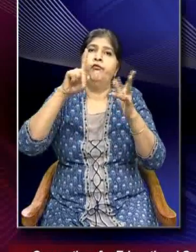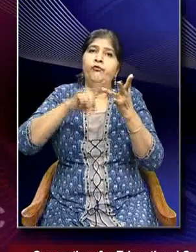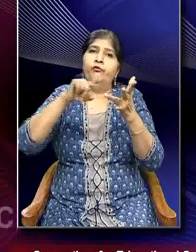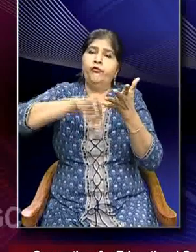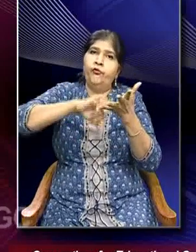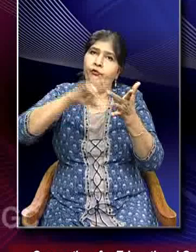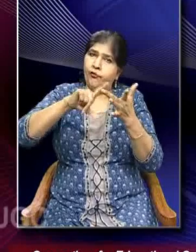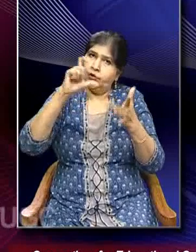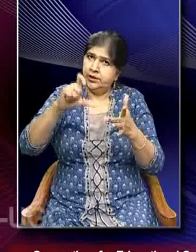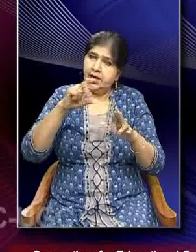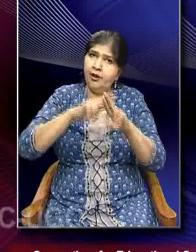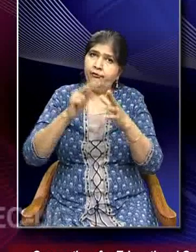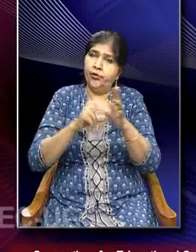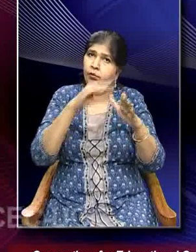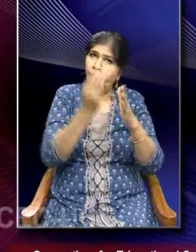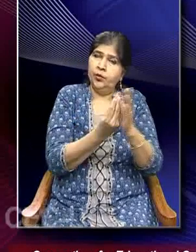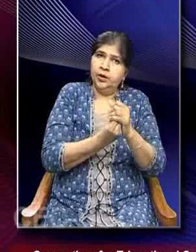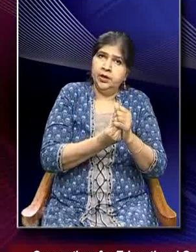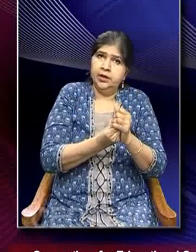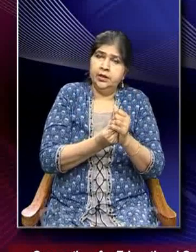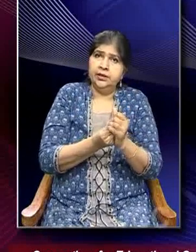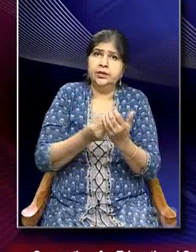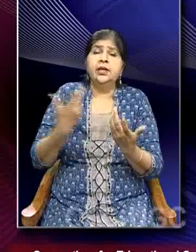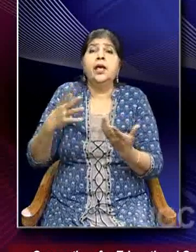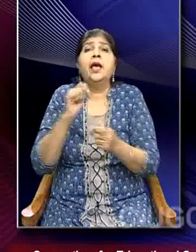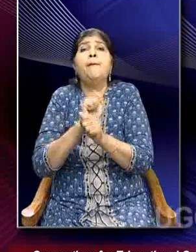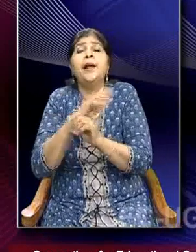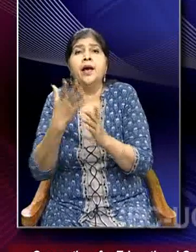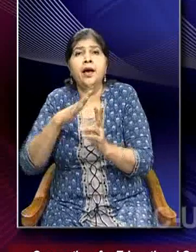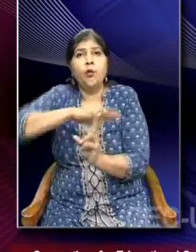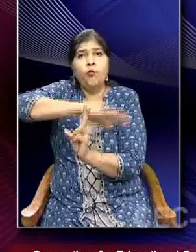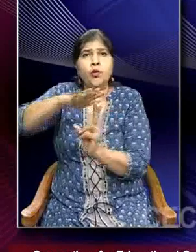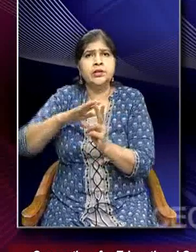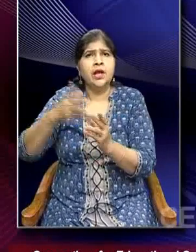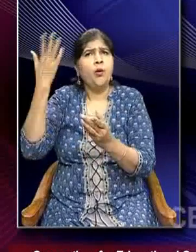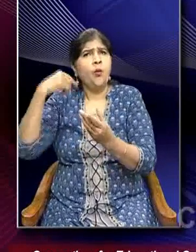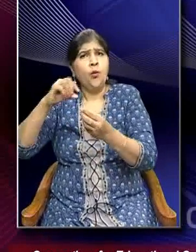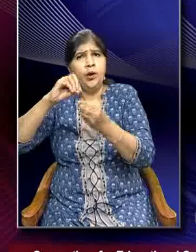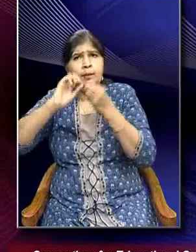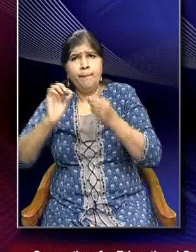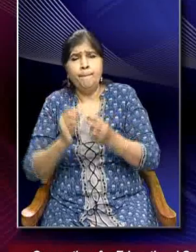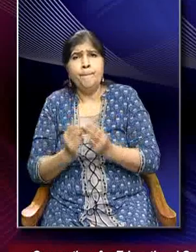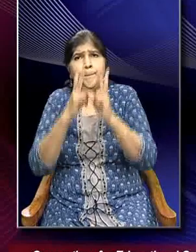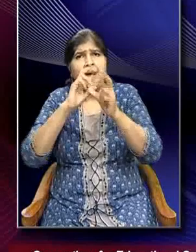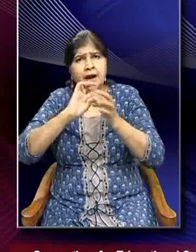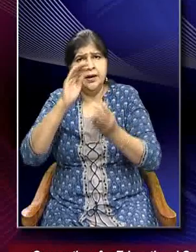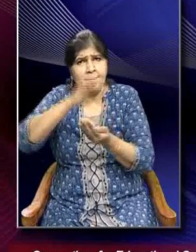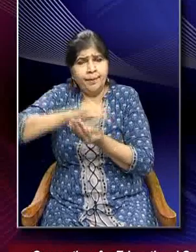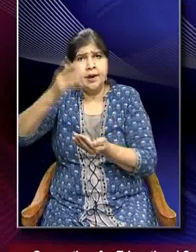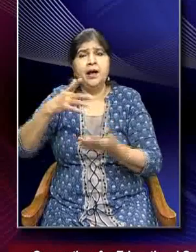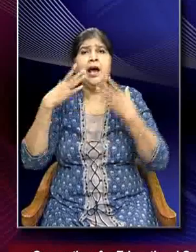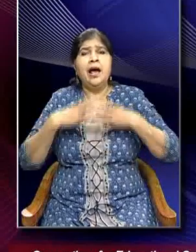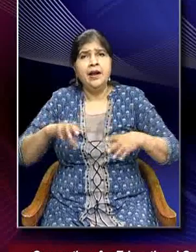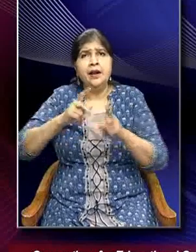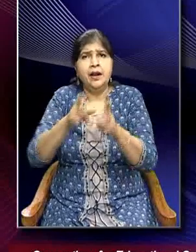they were formed from the fossilized buried remains of the plants and plants and